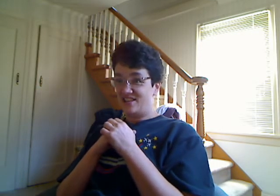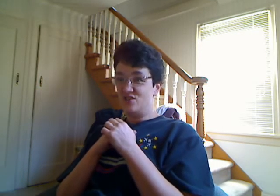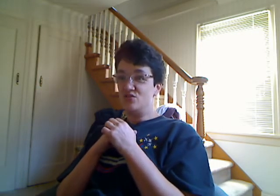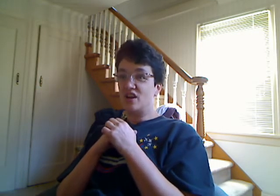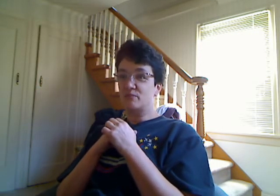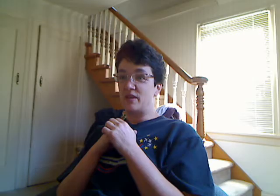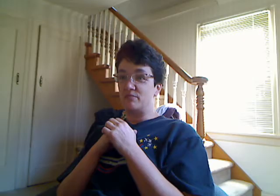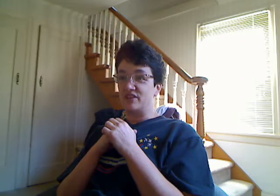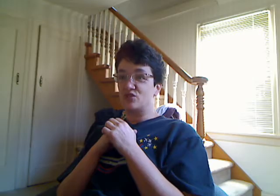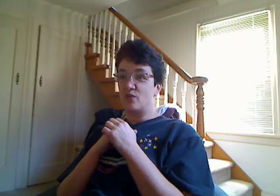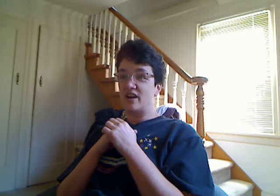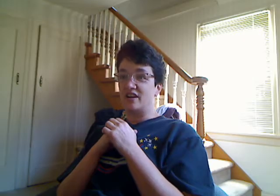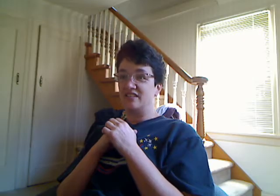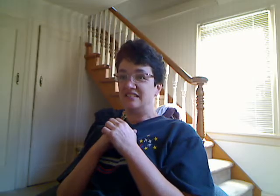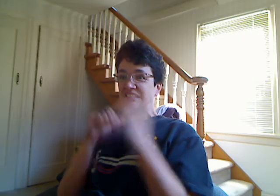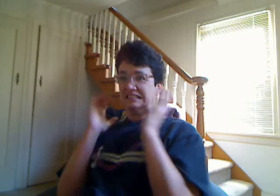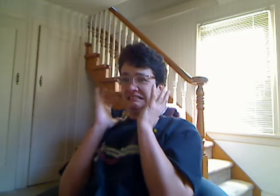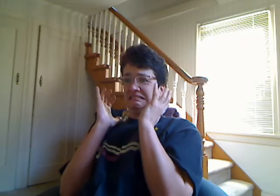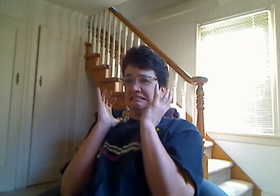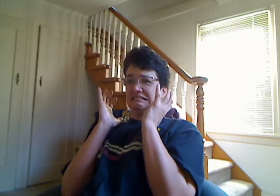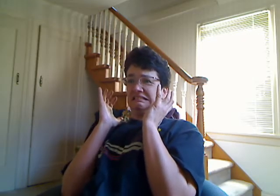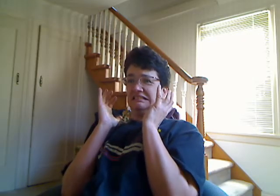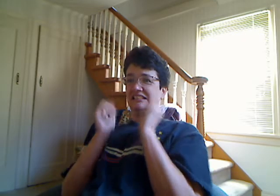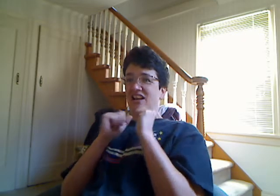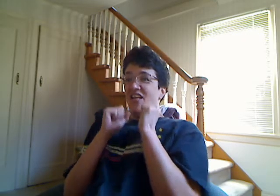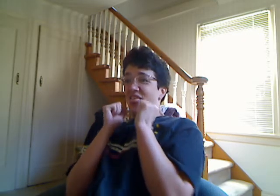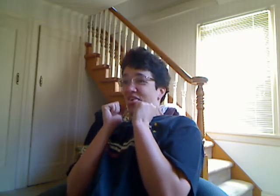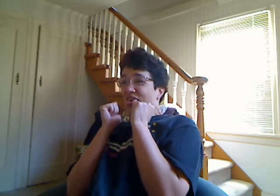You young people, I swear. Ugh. Ugh.